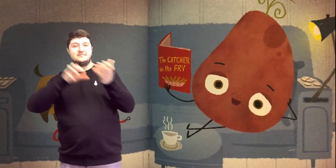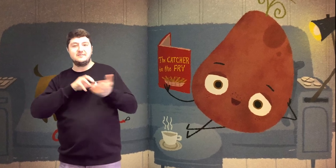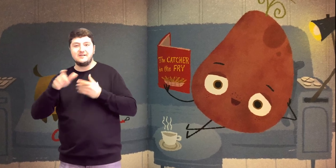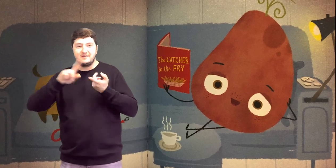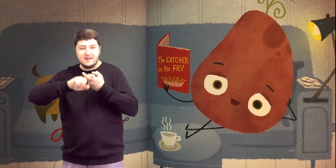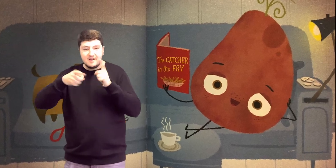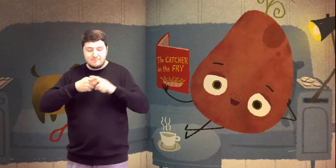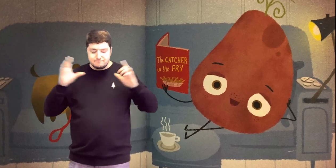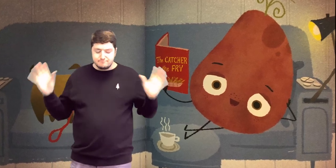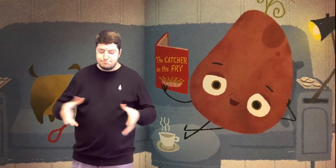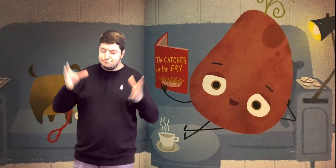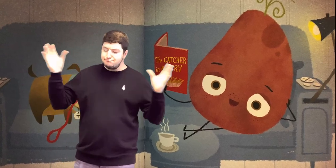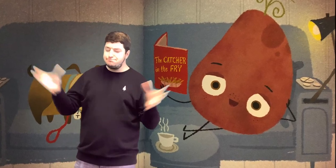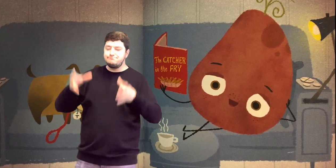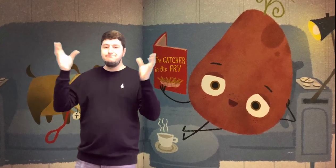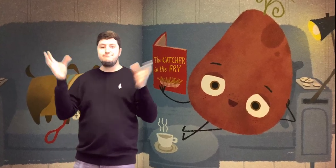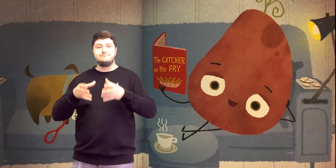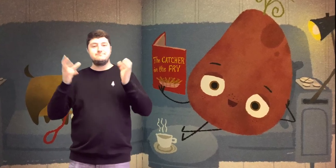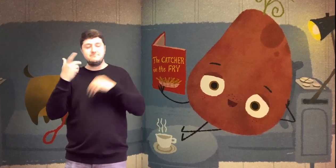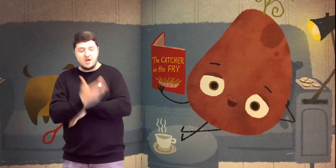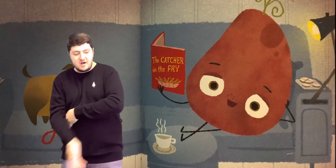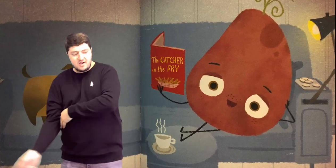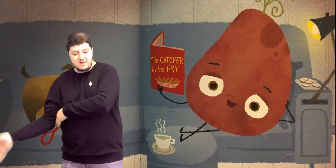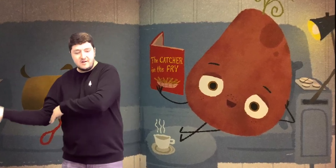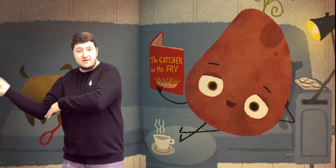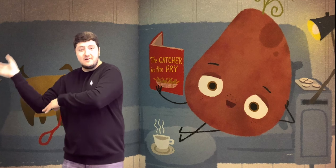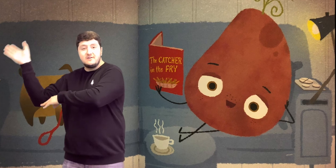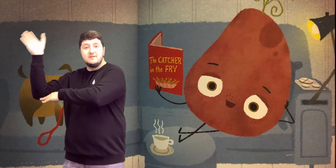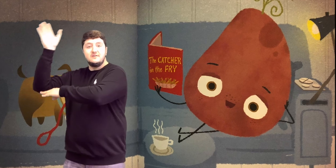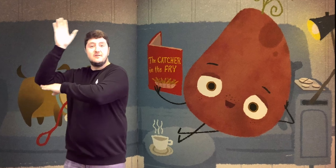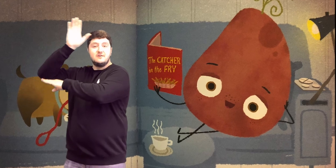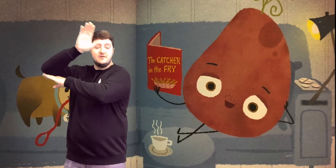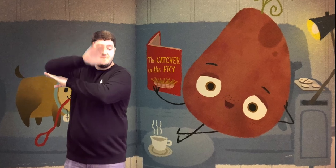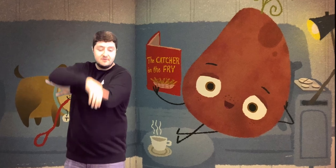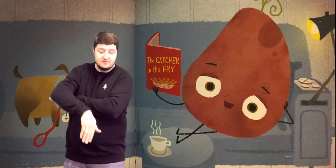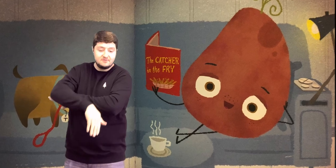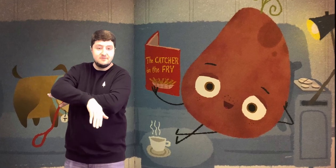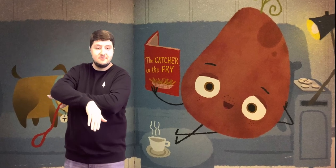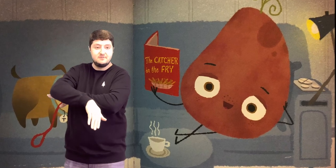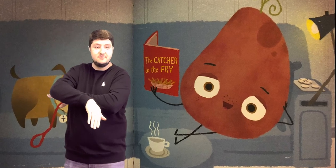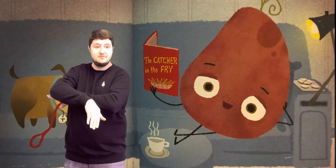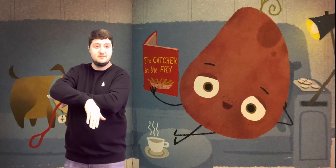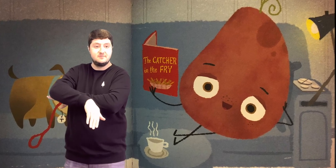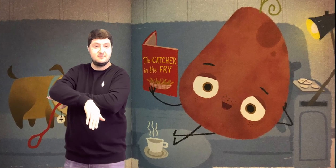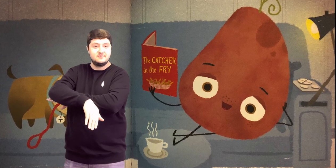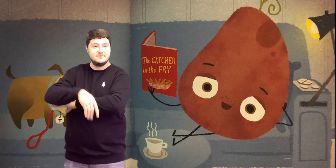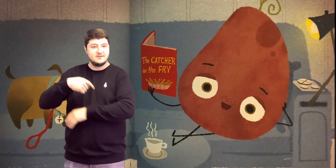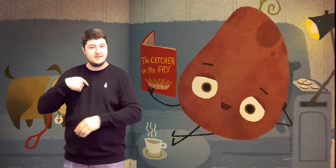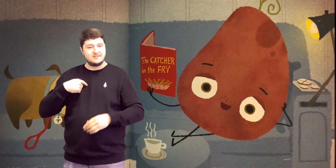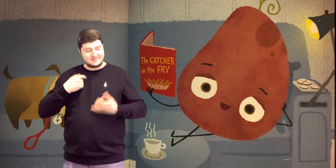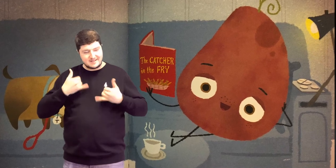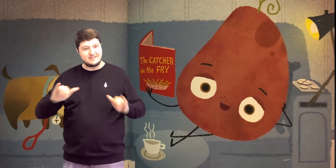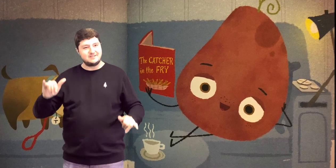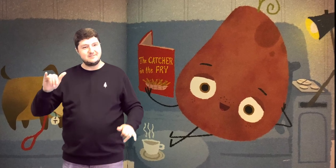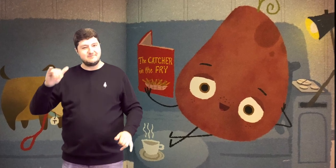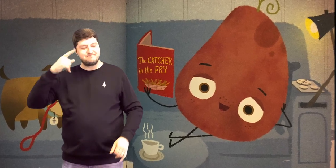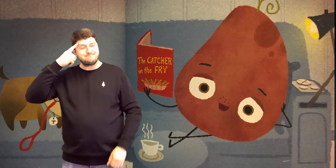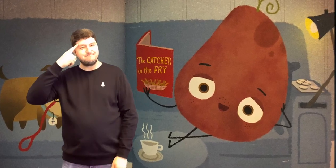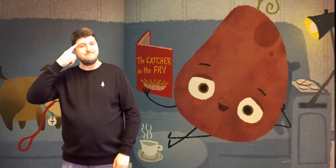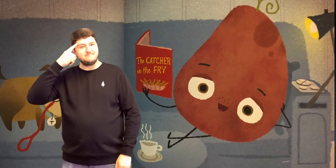And laughed With my friends I still think It's awfully nice To slouch on the couch